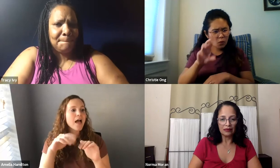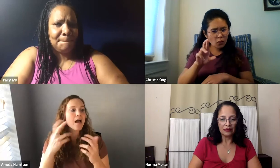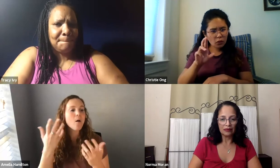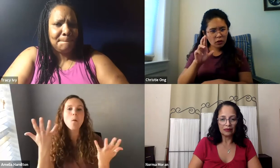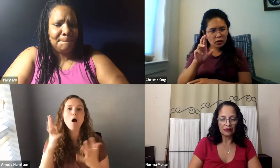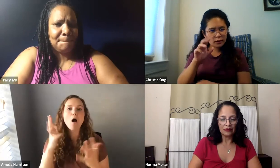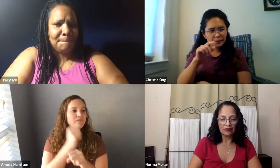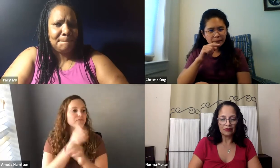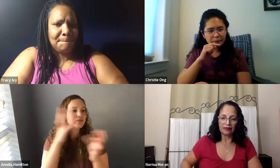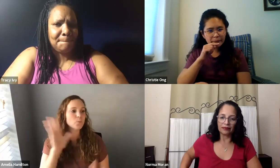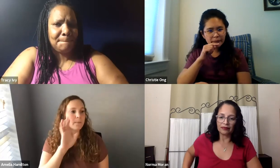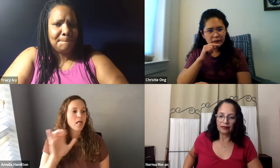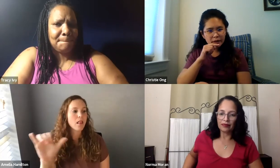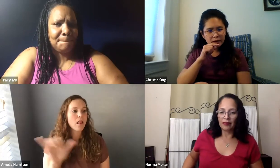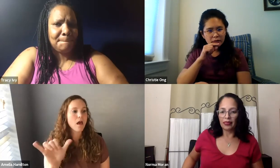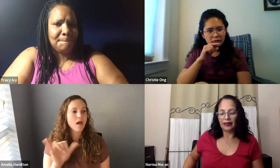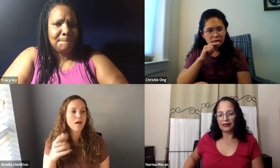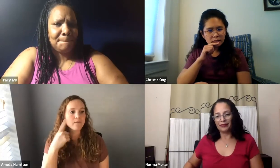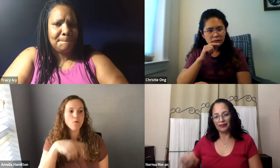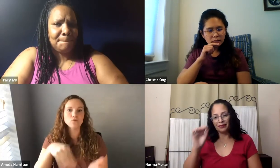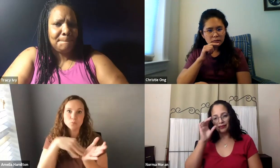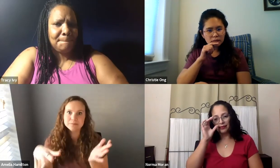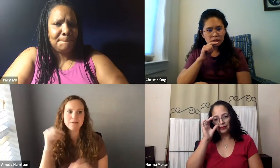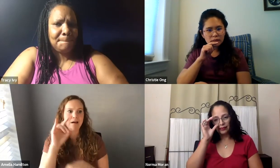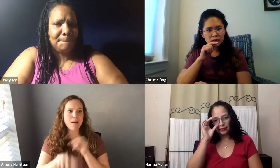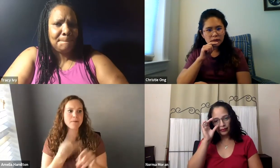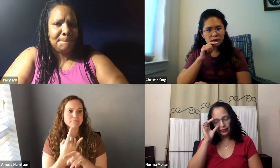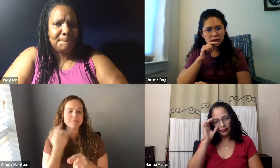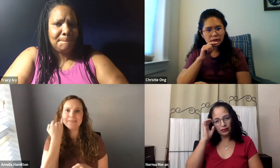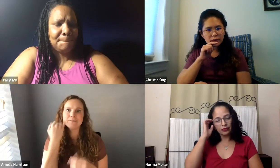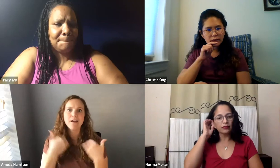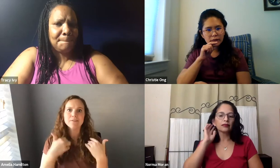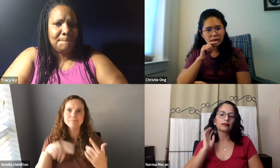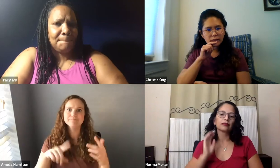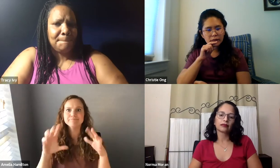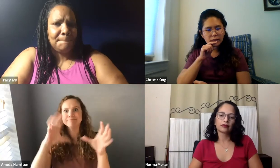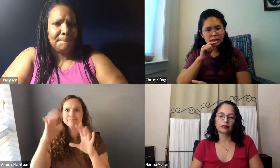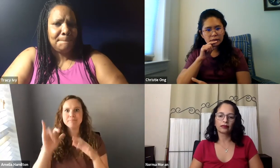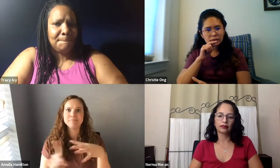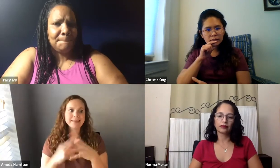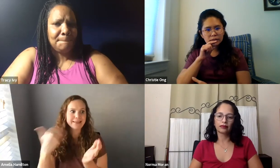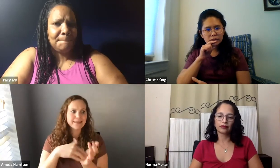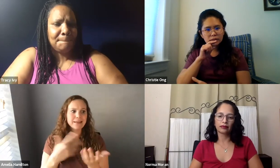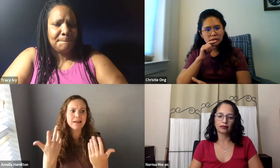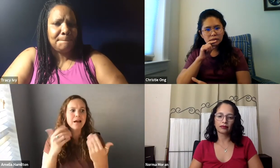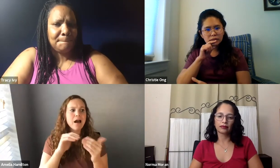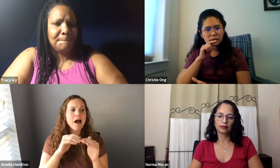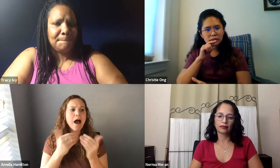to improve. Was that really the question? Yeah. It says, what will your vision look like when it comes to studying or when it comes to alumni, if